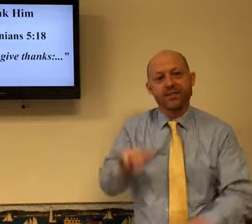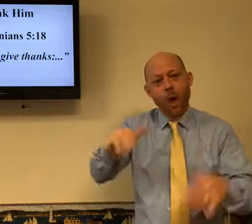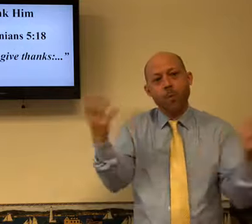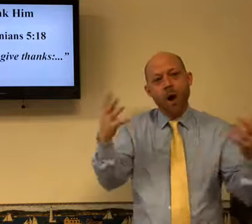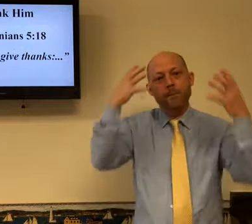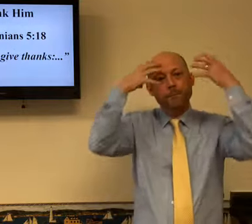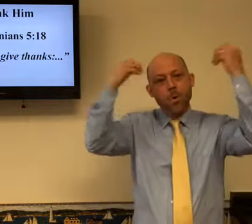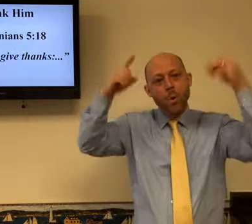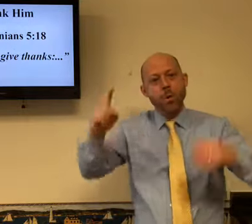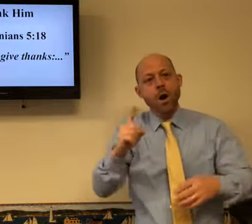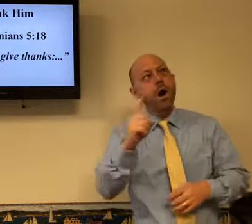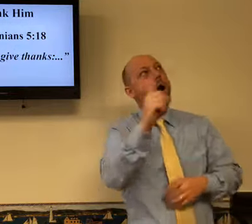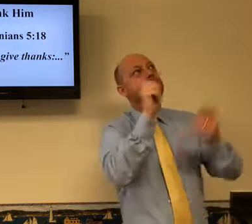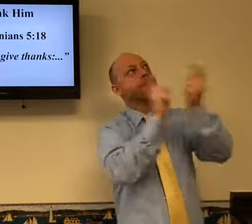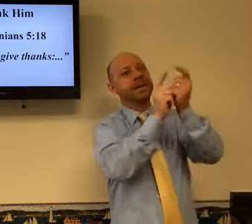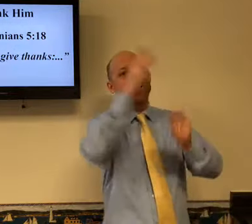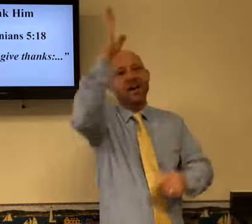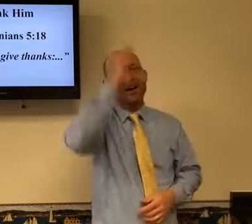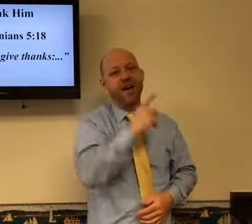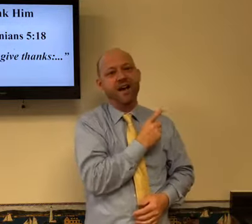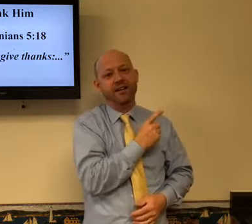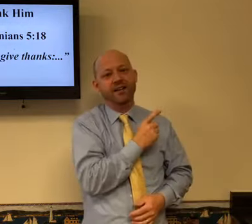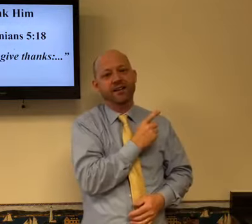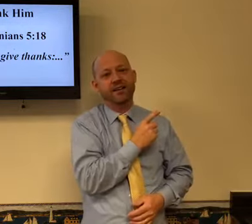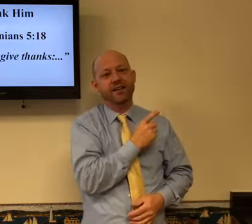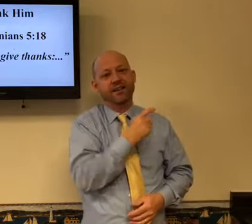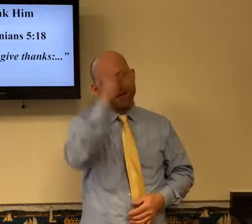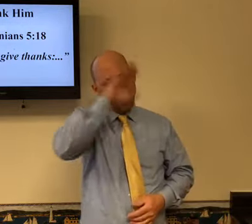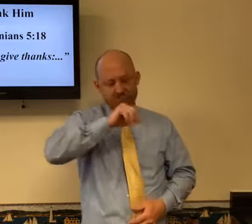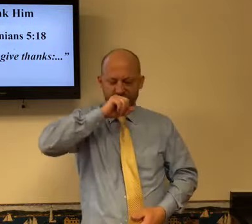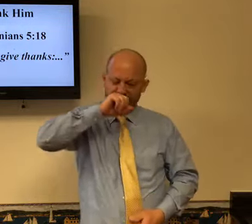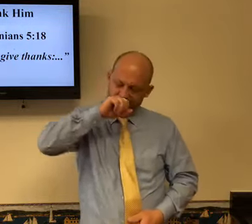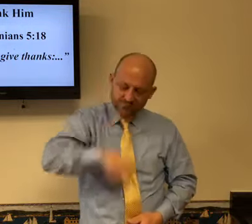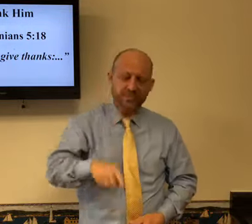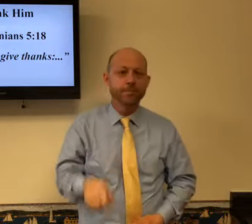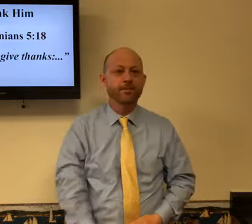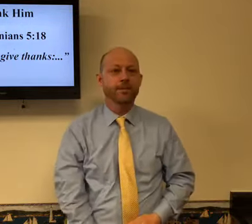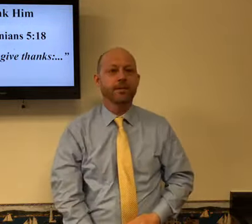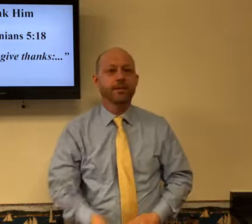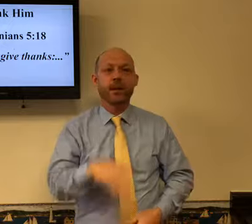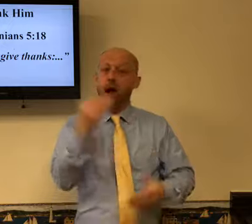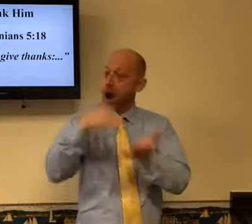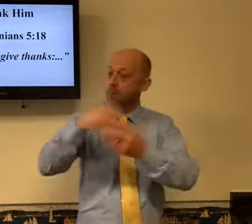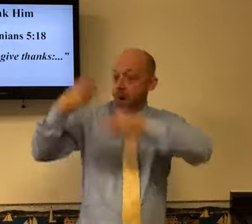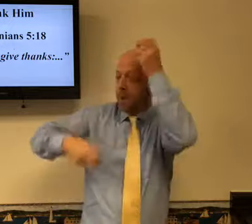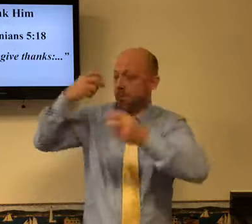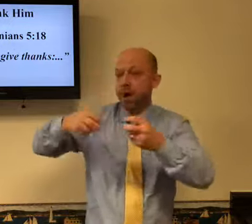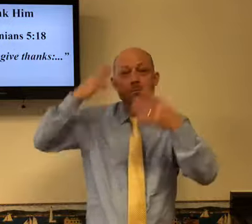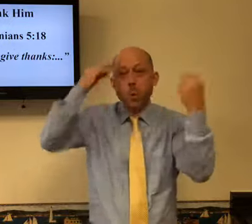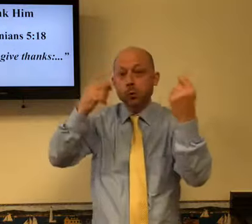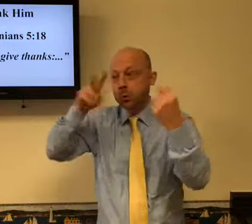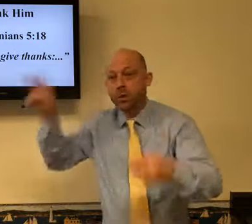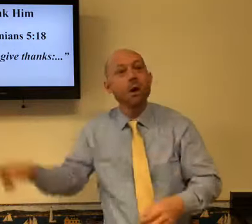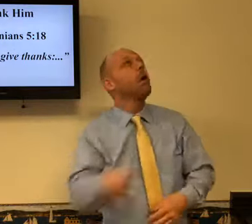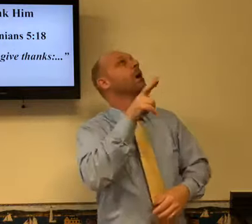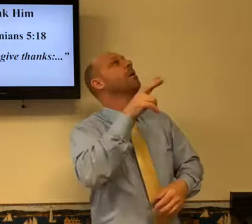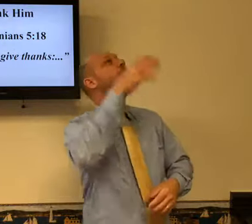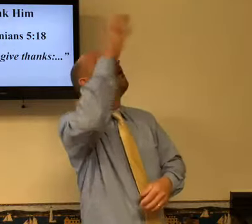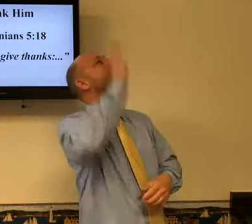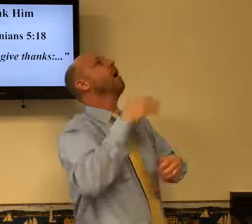You have your prayer love. Have your time with God by yourself. Just the two of you communing. You